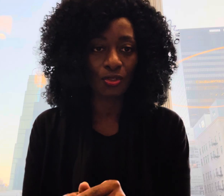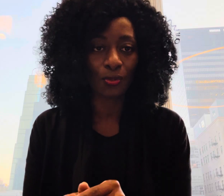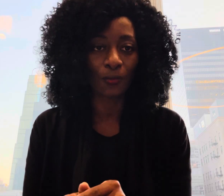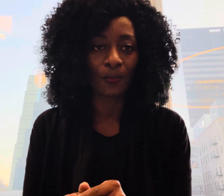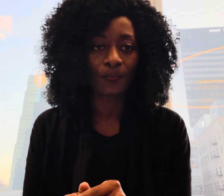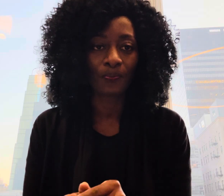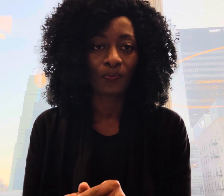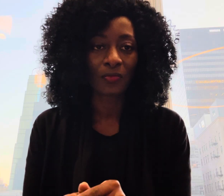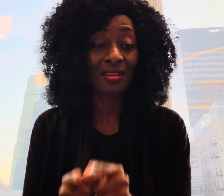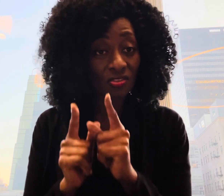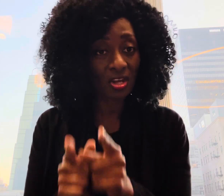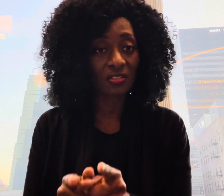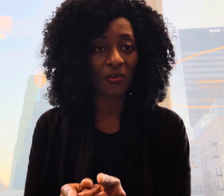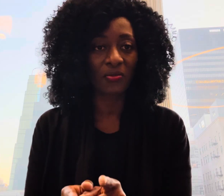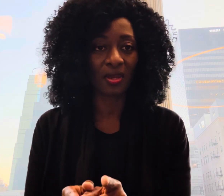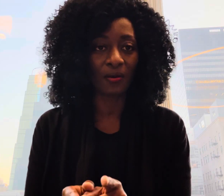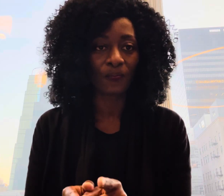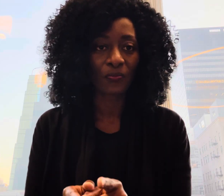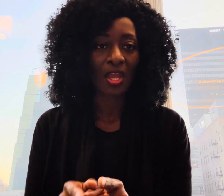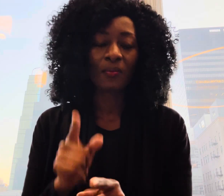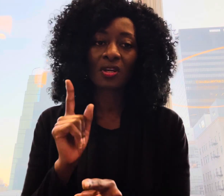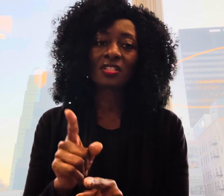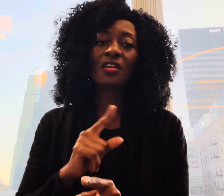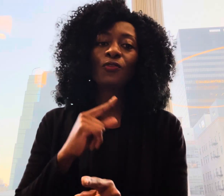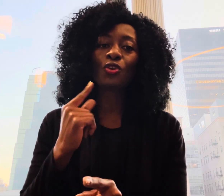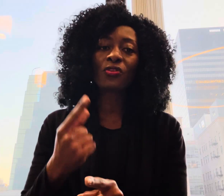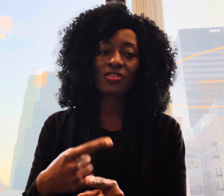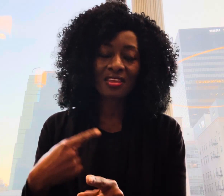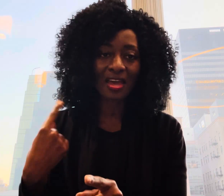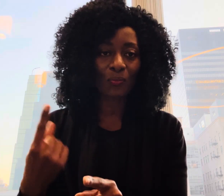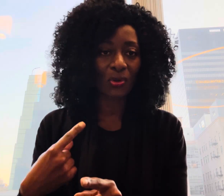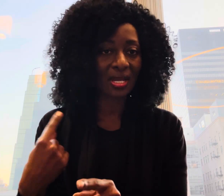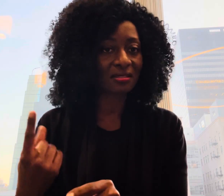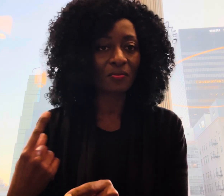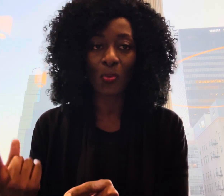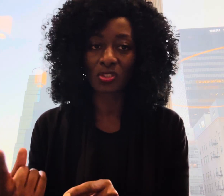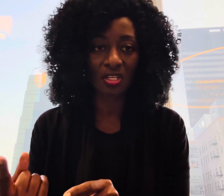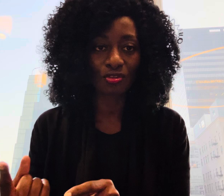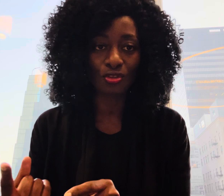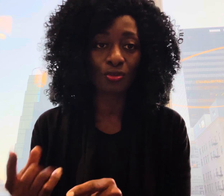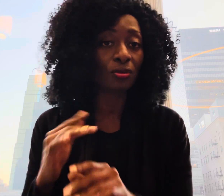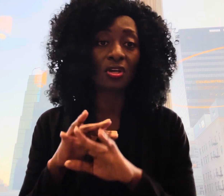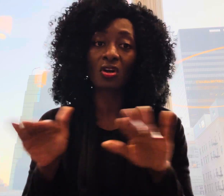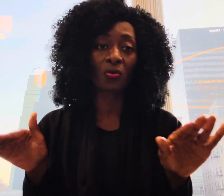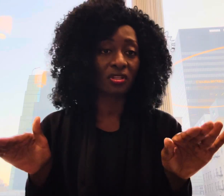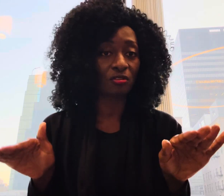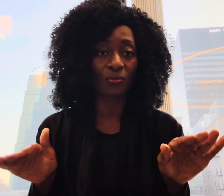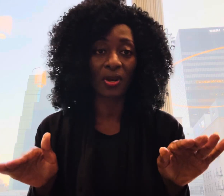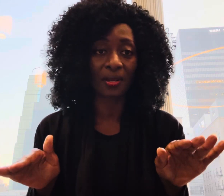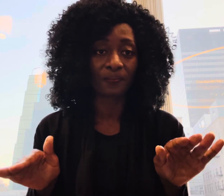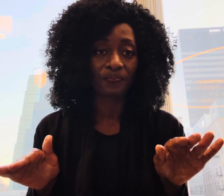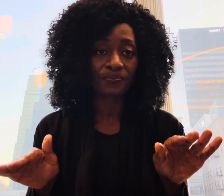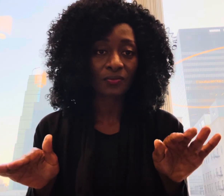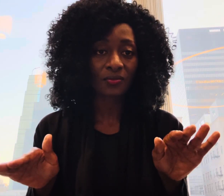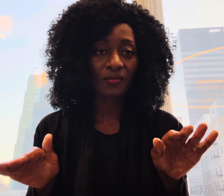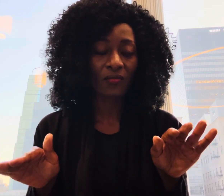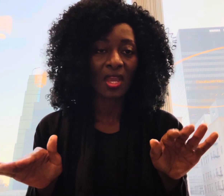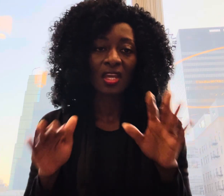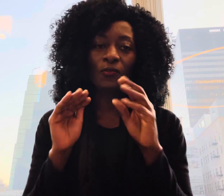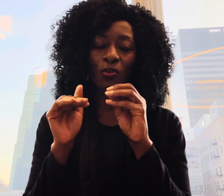you it starts from there because if you don't think that prayer is important to you you're not going to pray if you